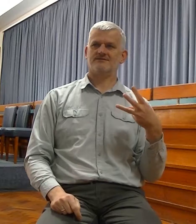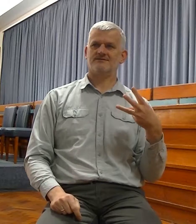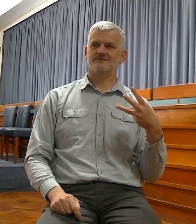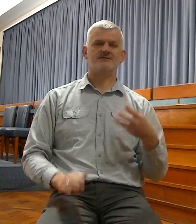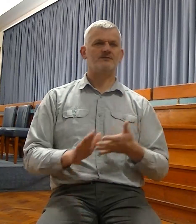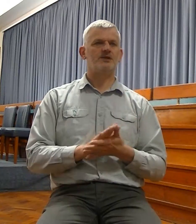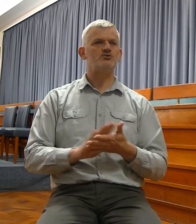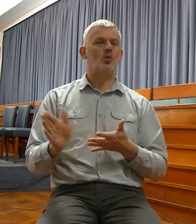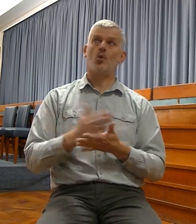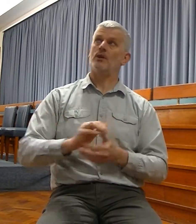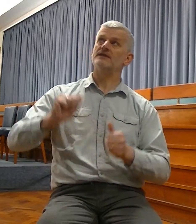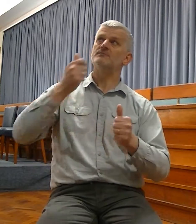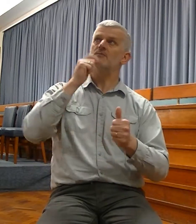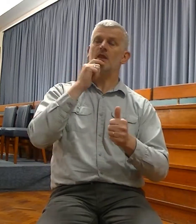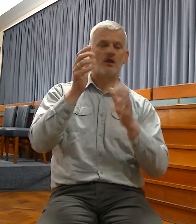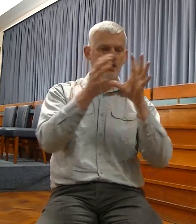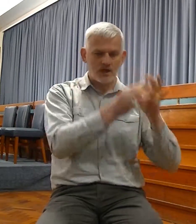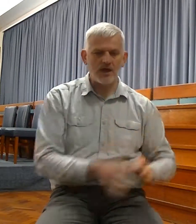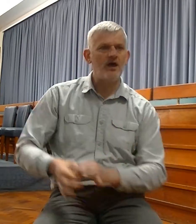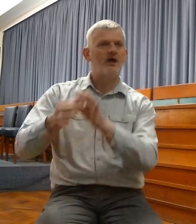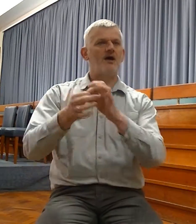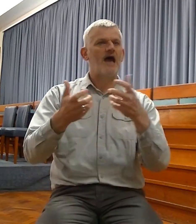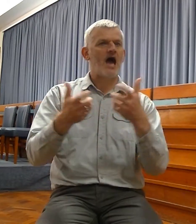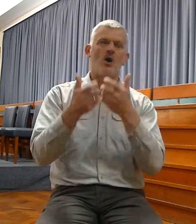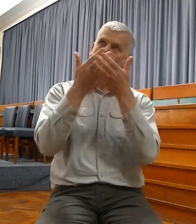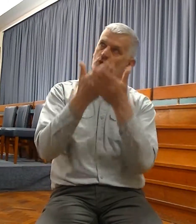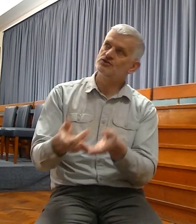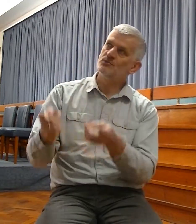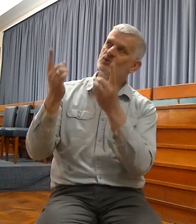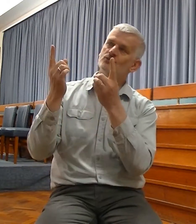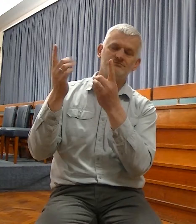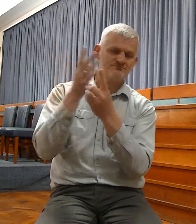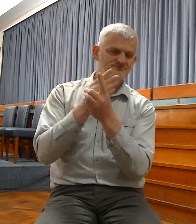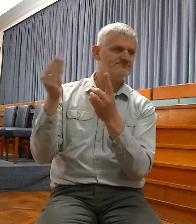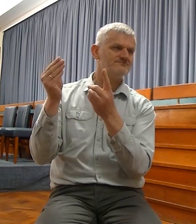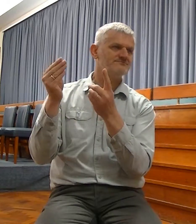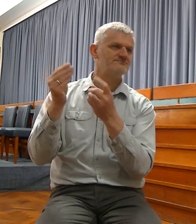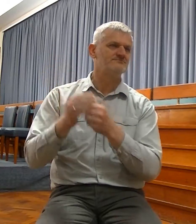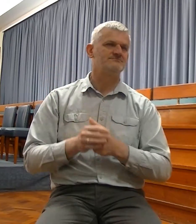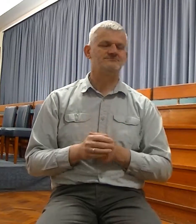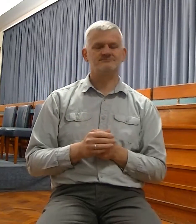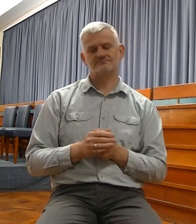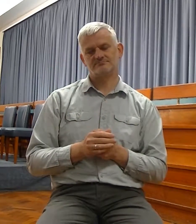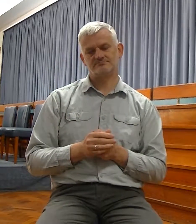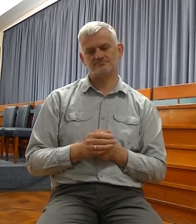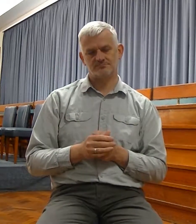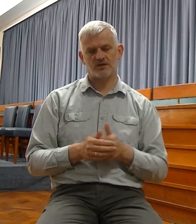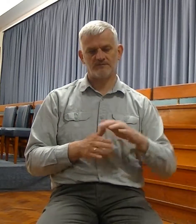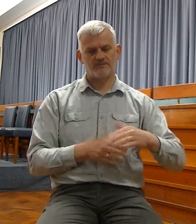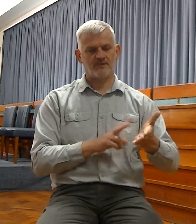God will be united in their worship of the Lord. And so, verse 19, but